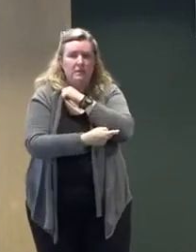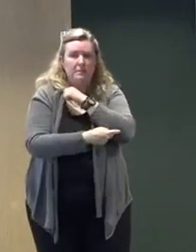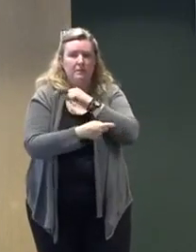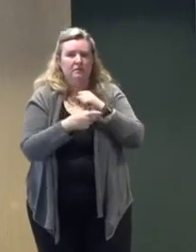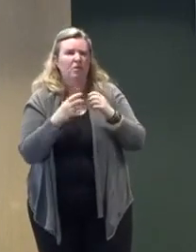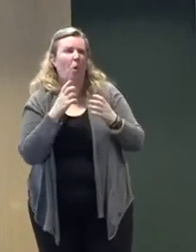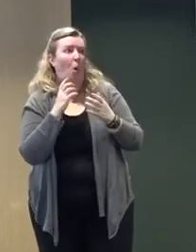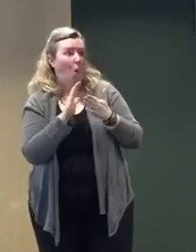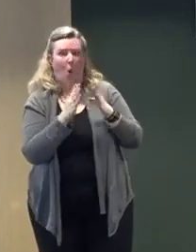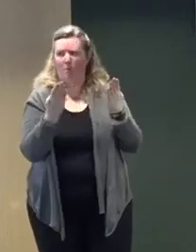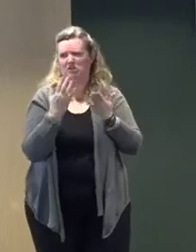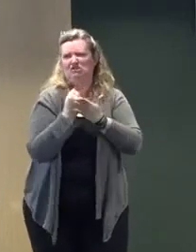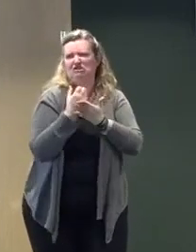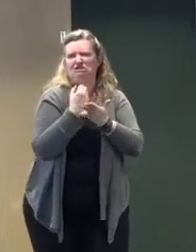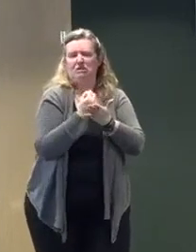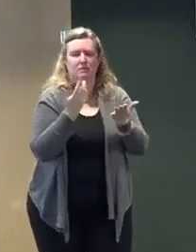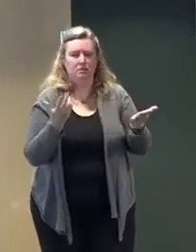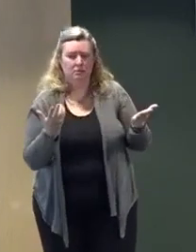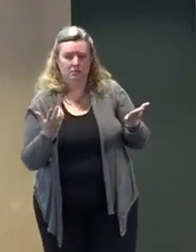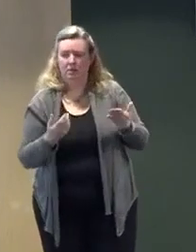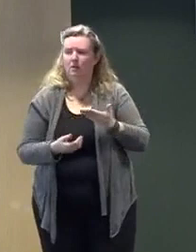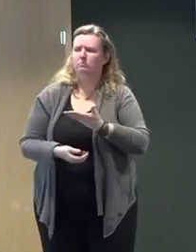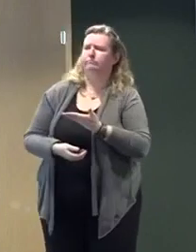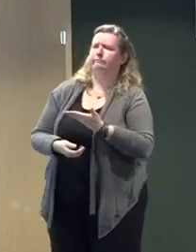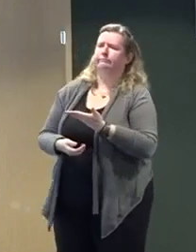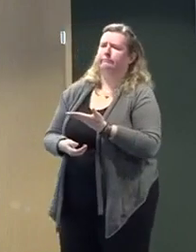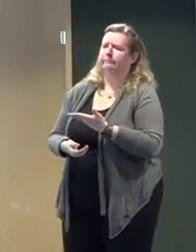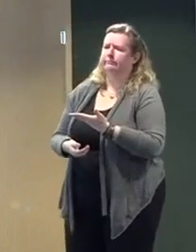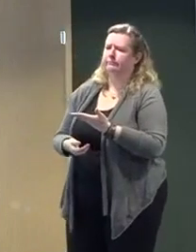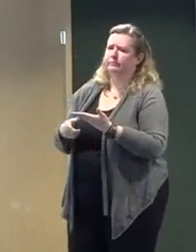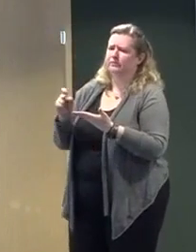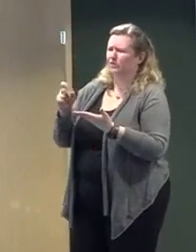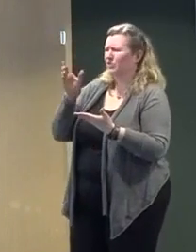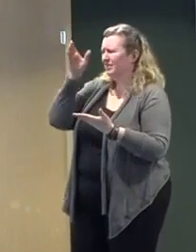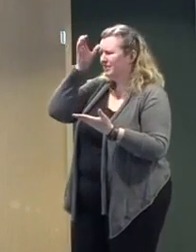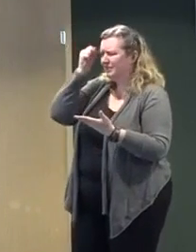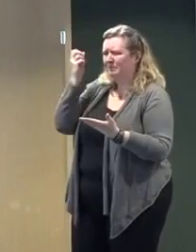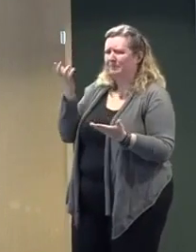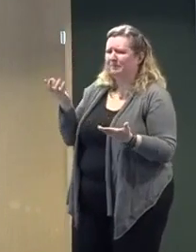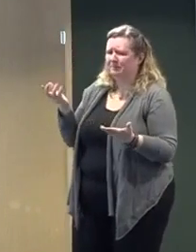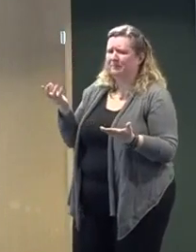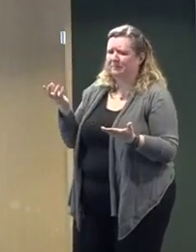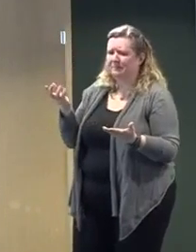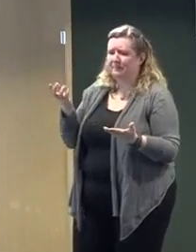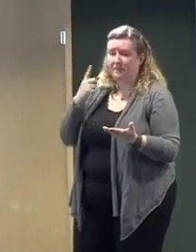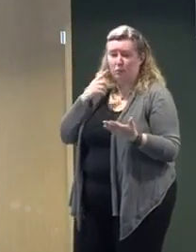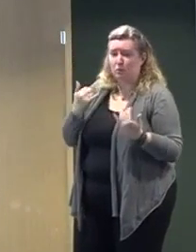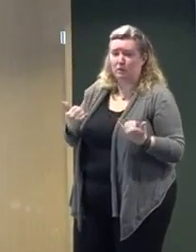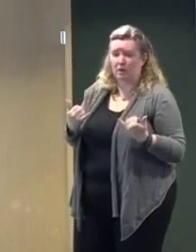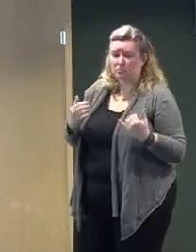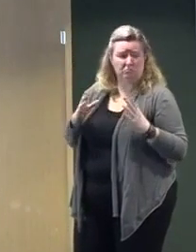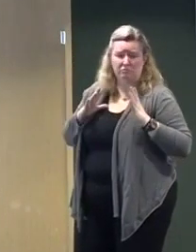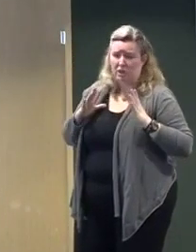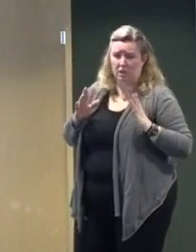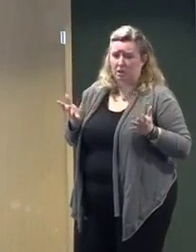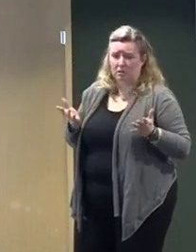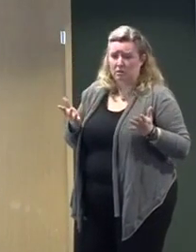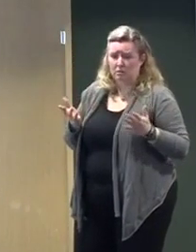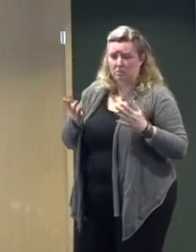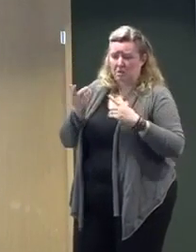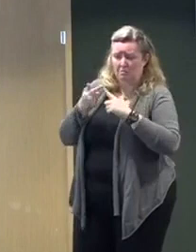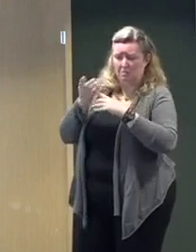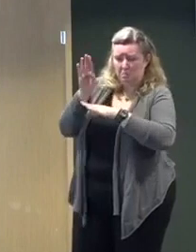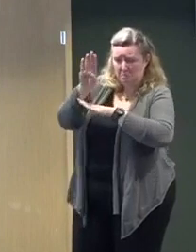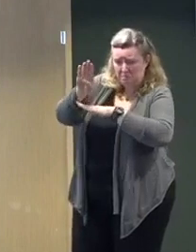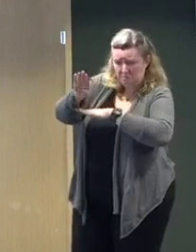individual, they should use their common sense. I think you're okay until sort of late afternoon, although we are taking the step to close the state offices